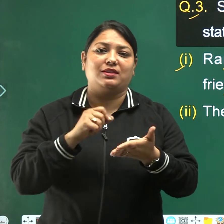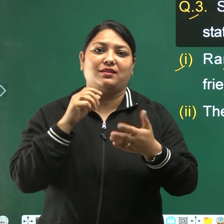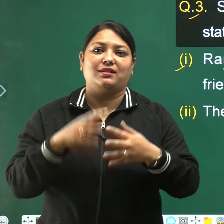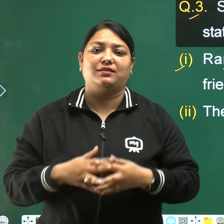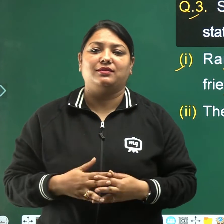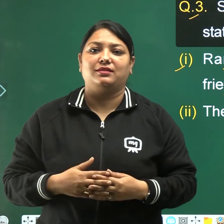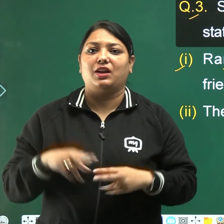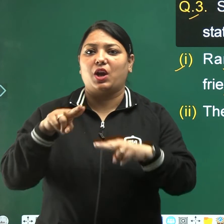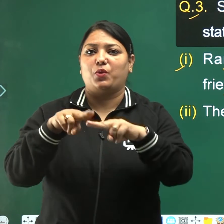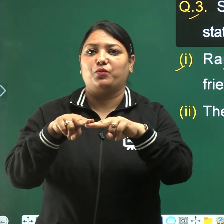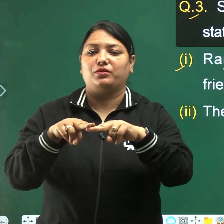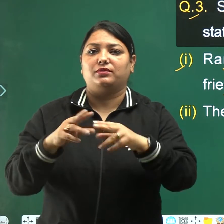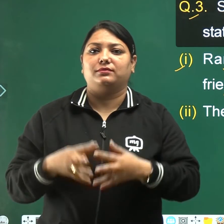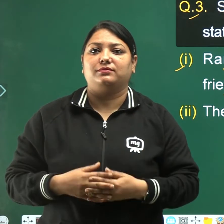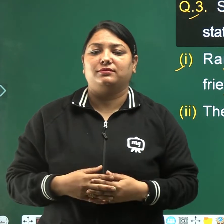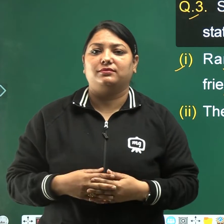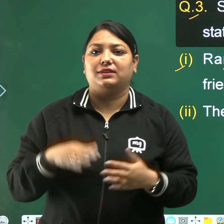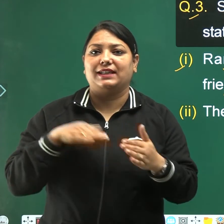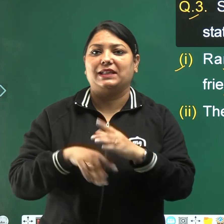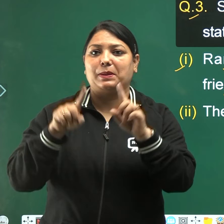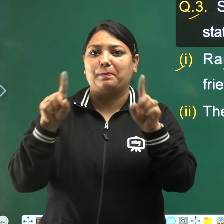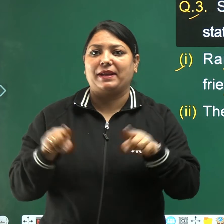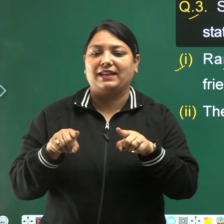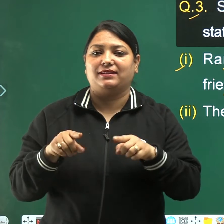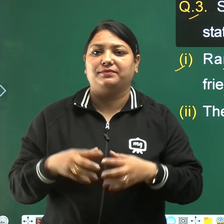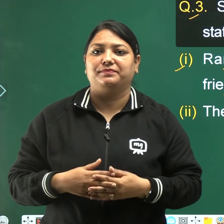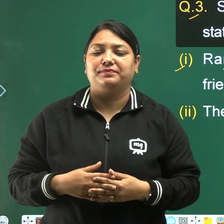F in the bracket.